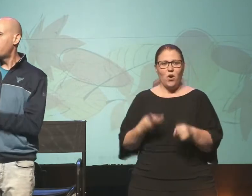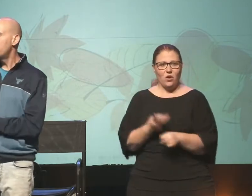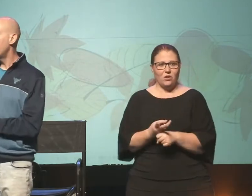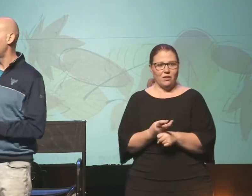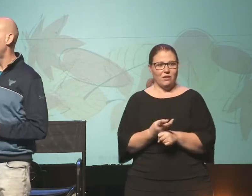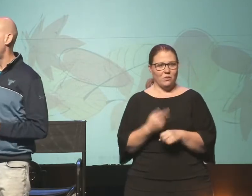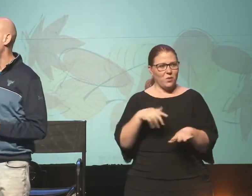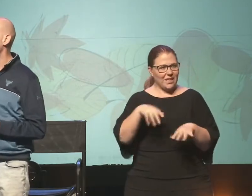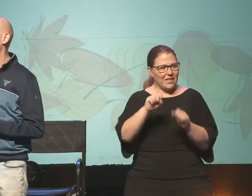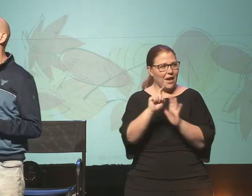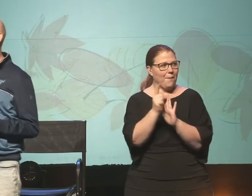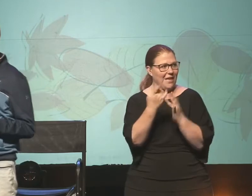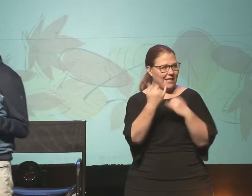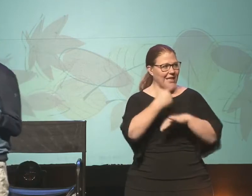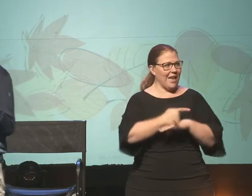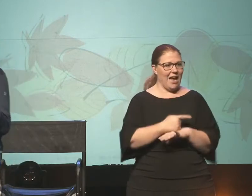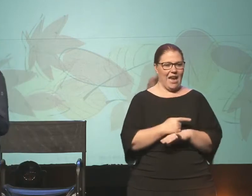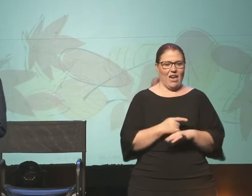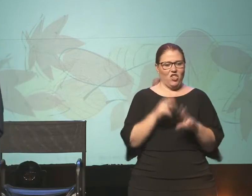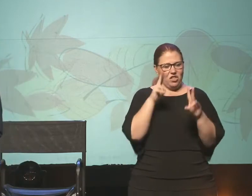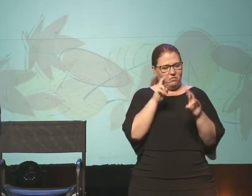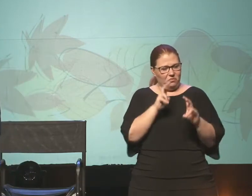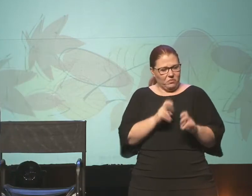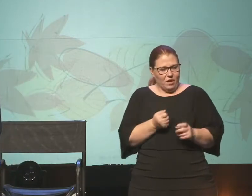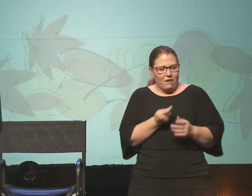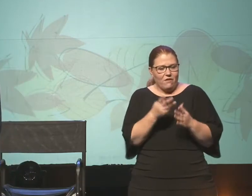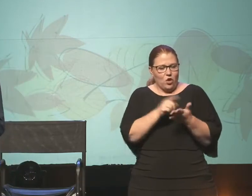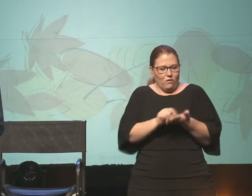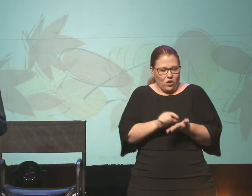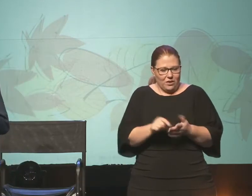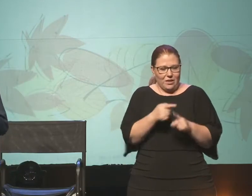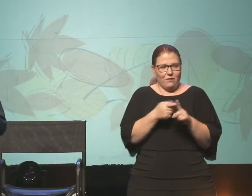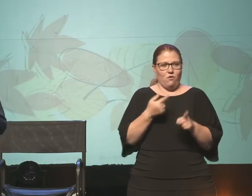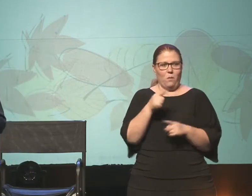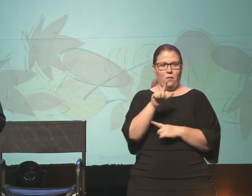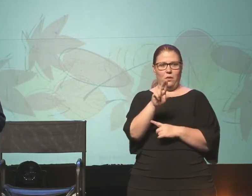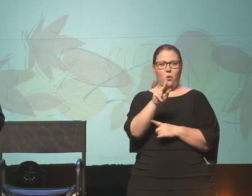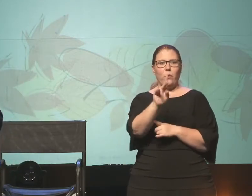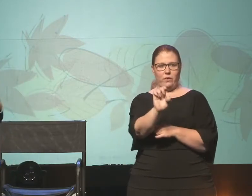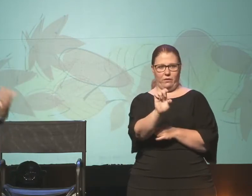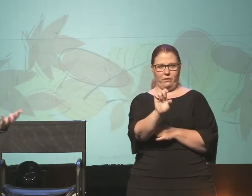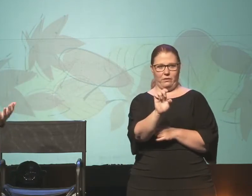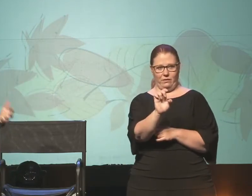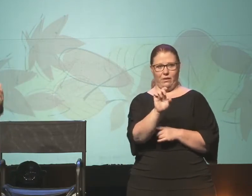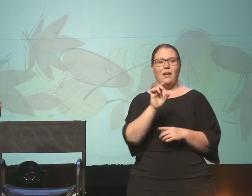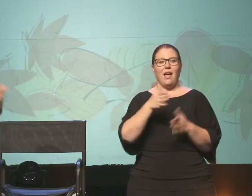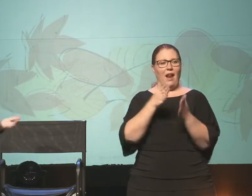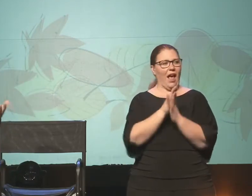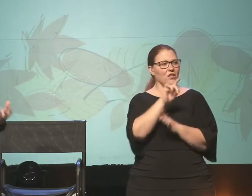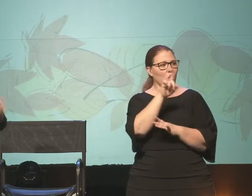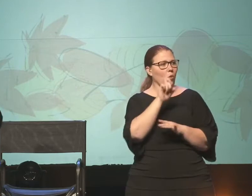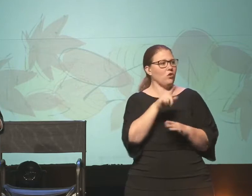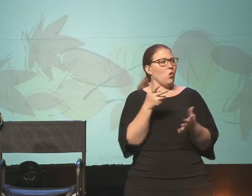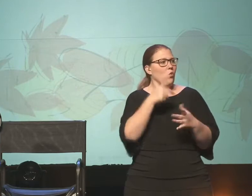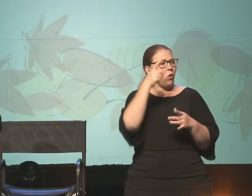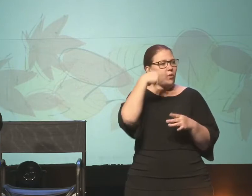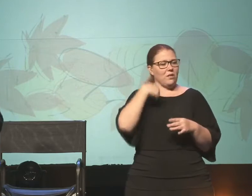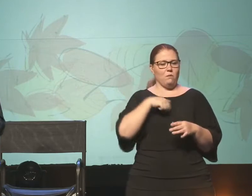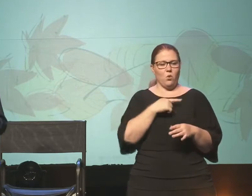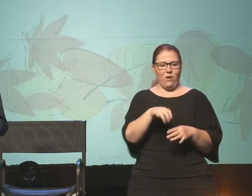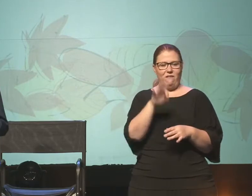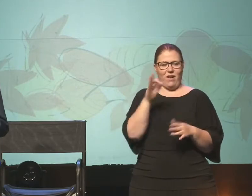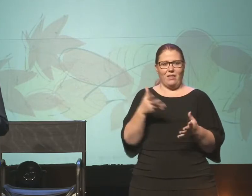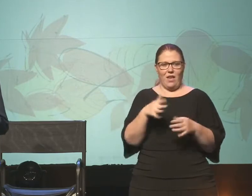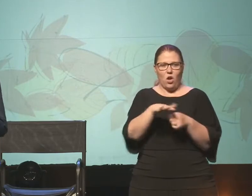take a few minutes today and just explore a few verses out of the gospel of Luke and ask the question, what wisdom can we find there